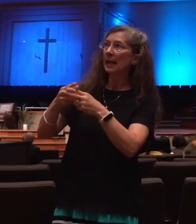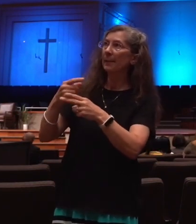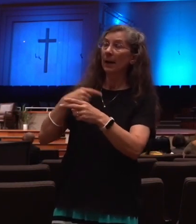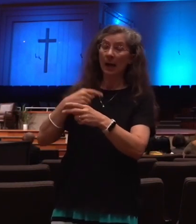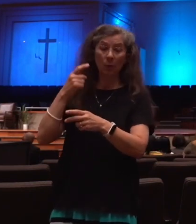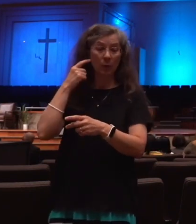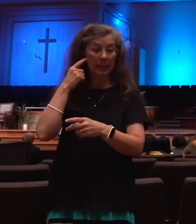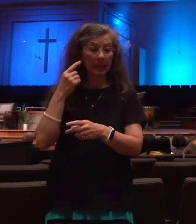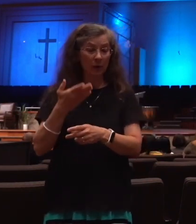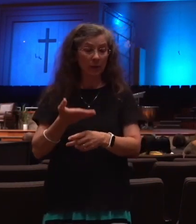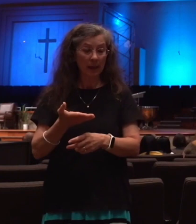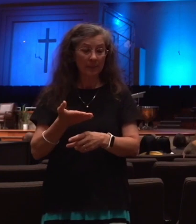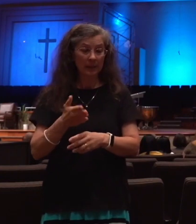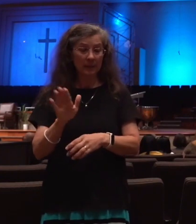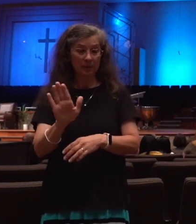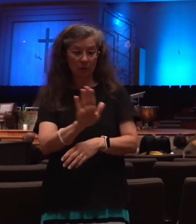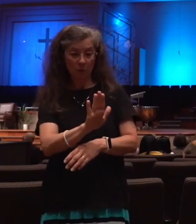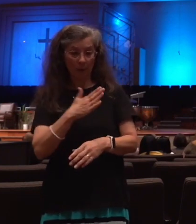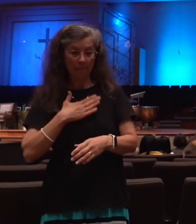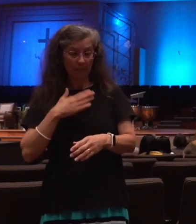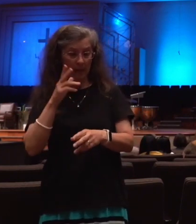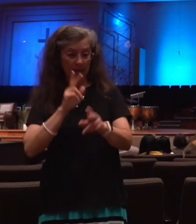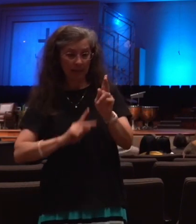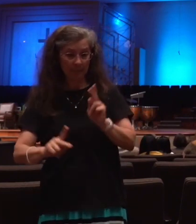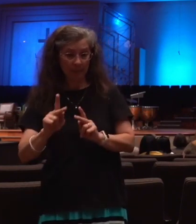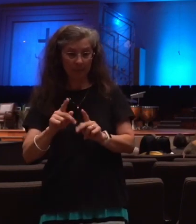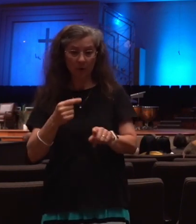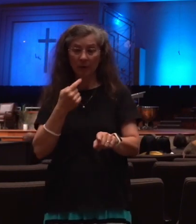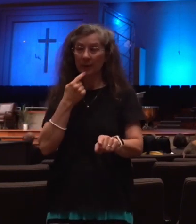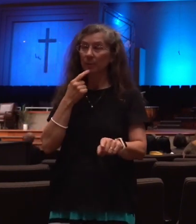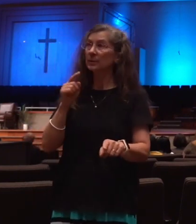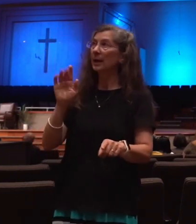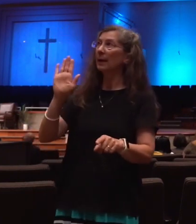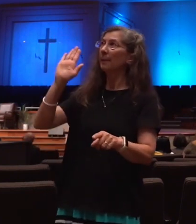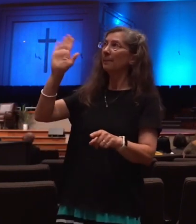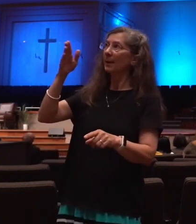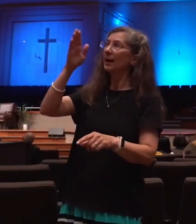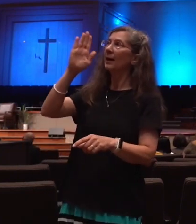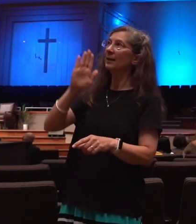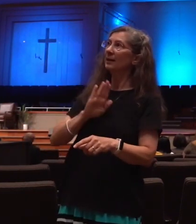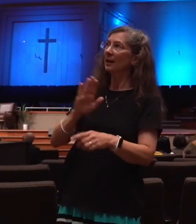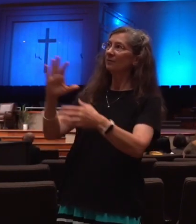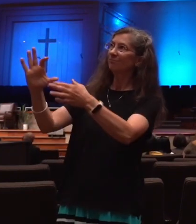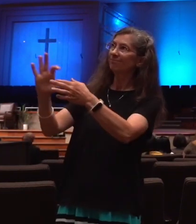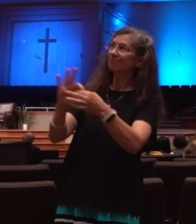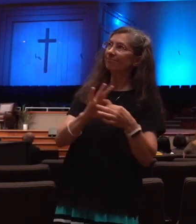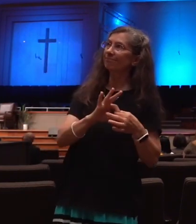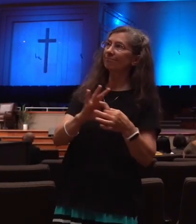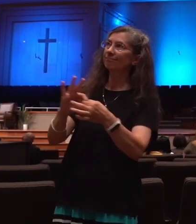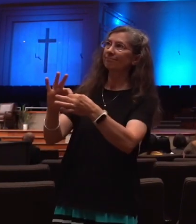it is my people. And they shall say, the Lord is my God. That's going to be fulfilled prophecy.